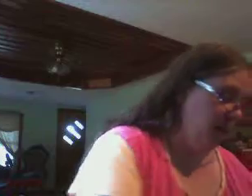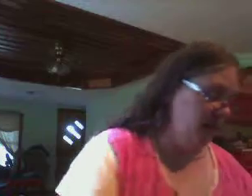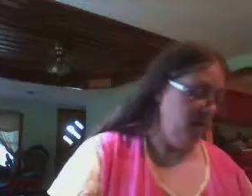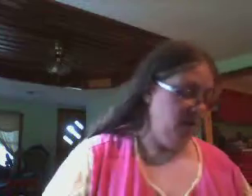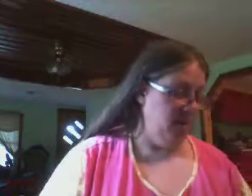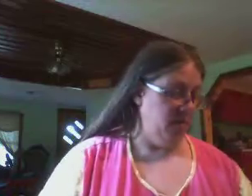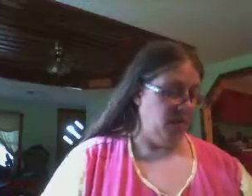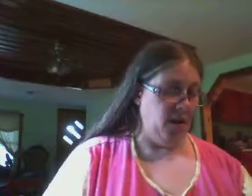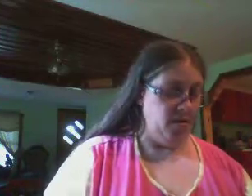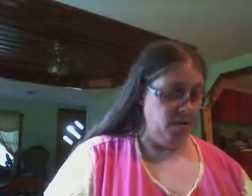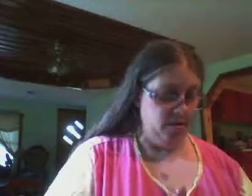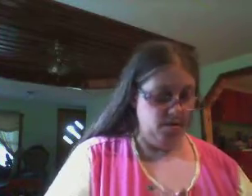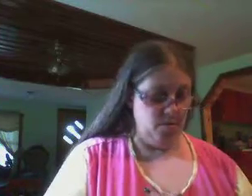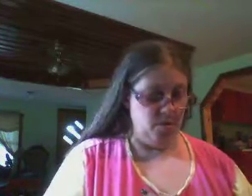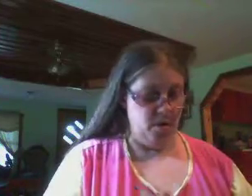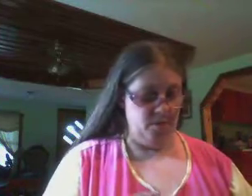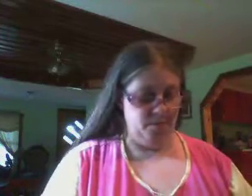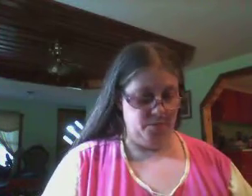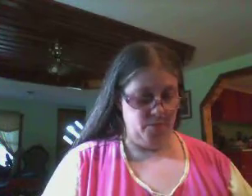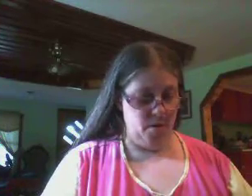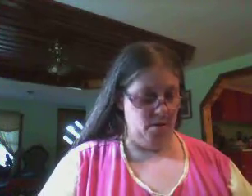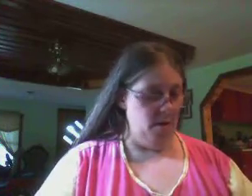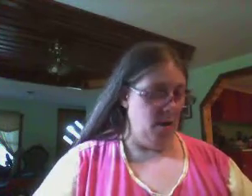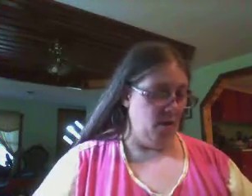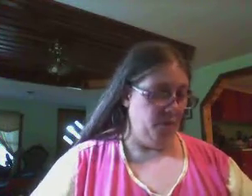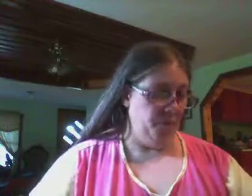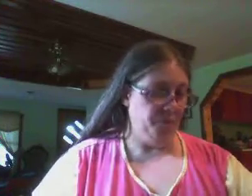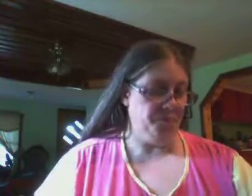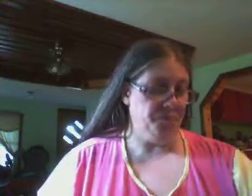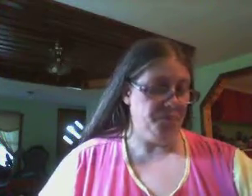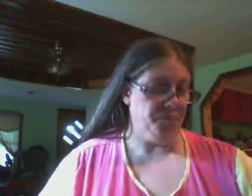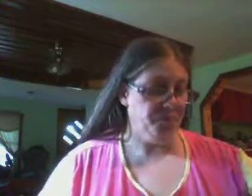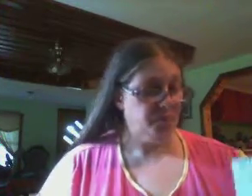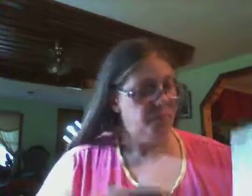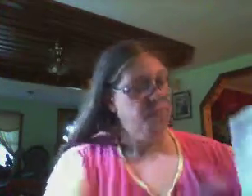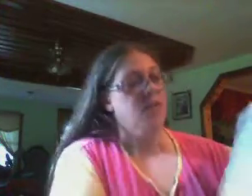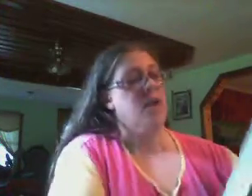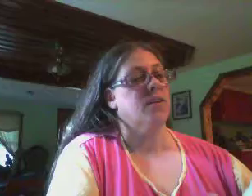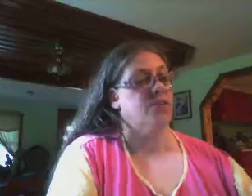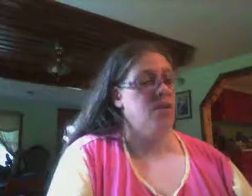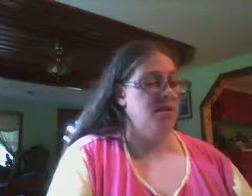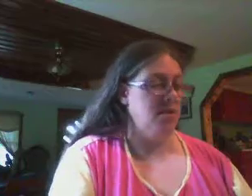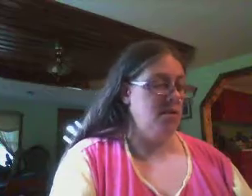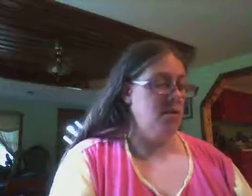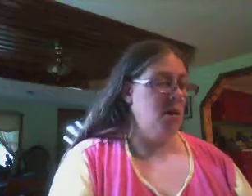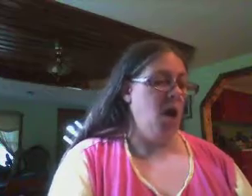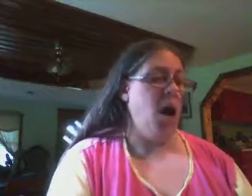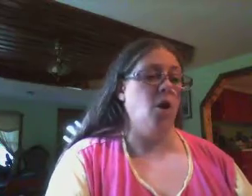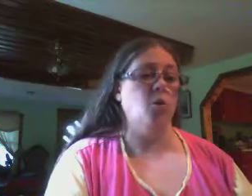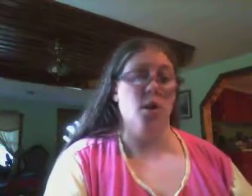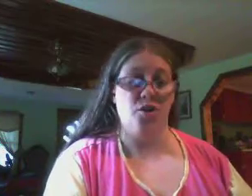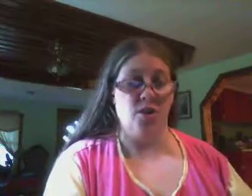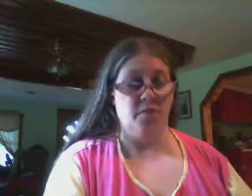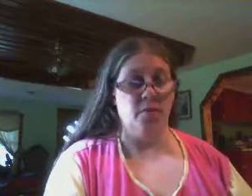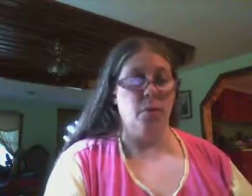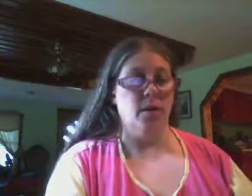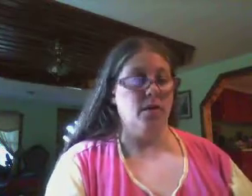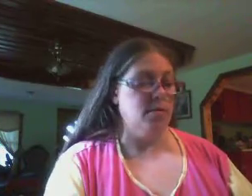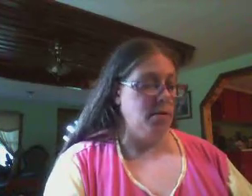that, that I've done it. Okay. Now, next is our question of the week.